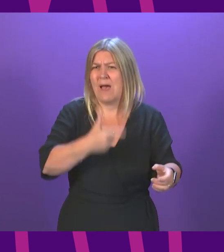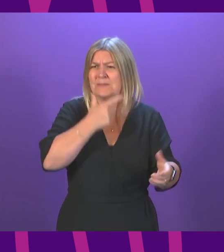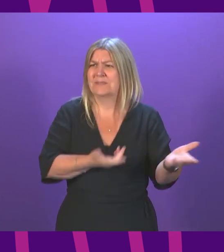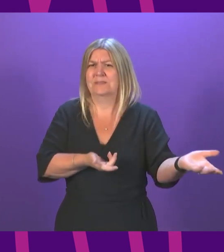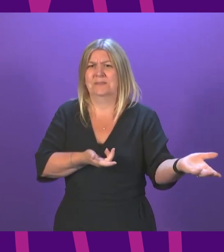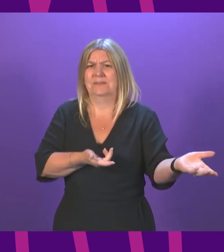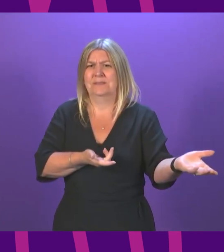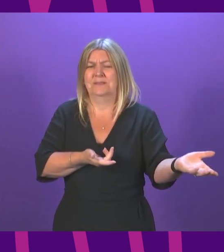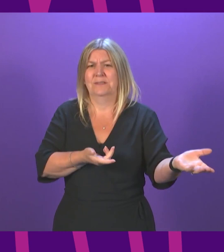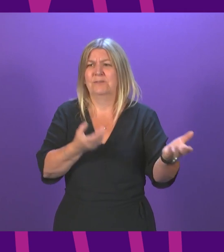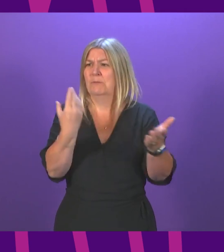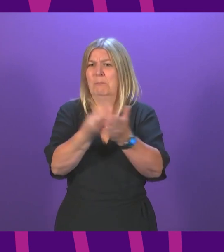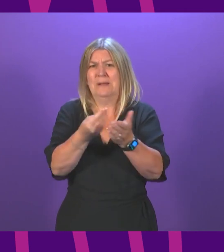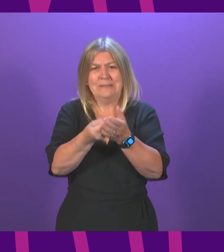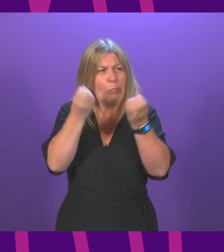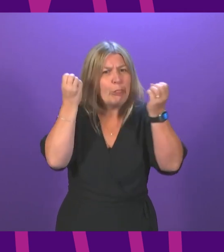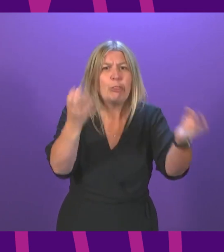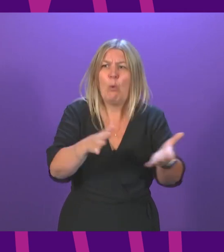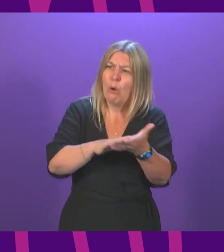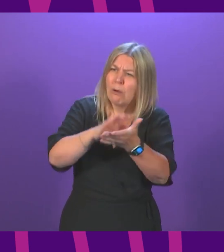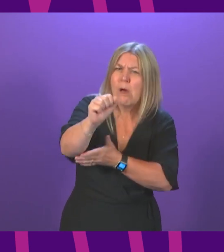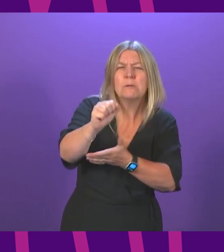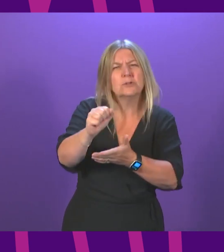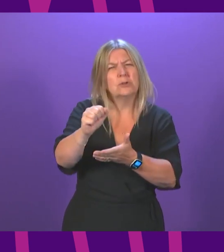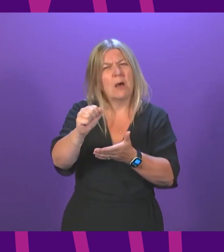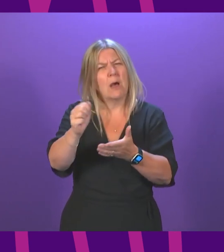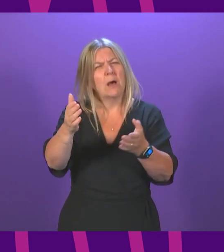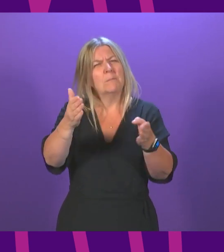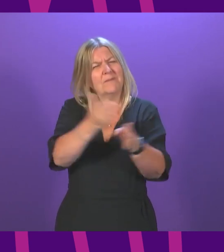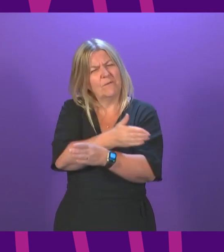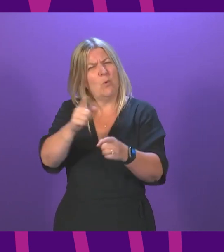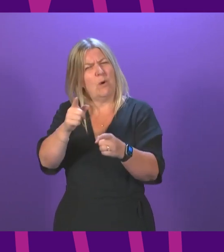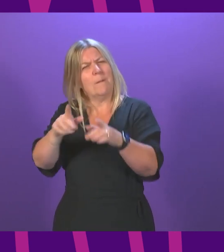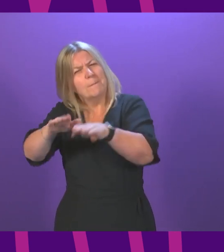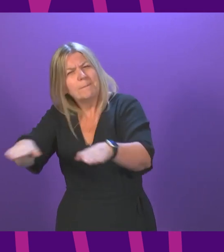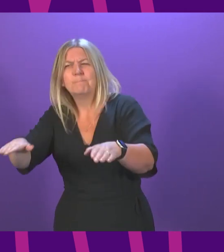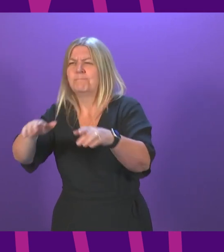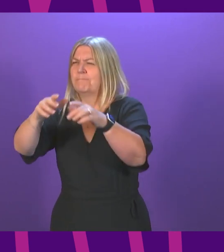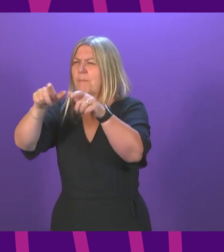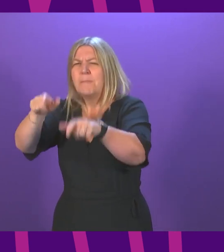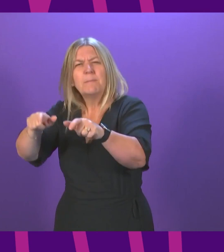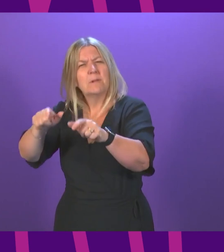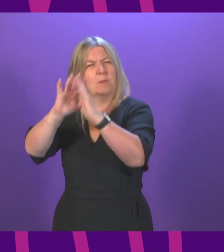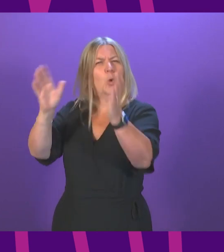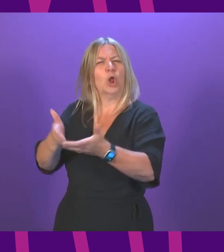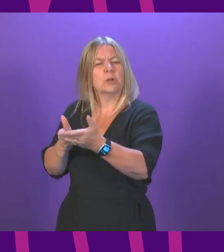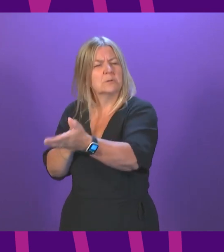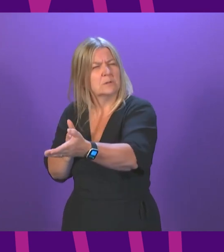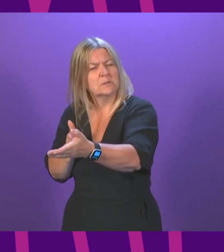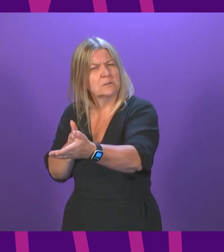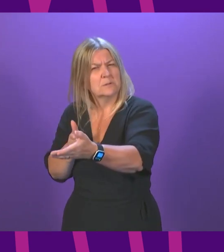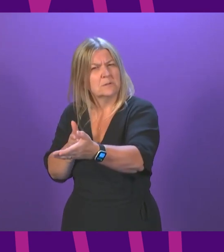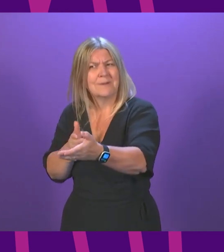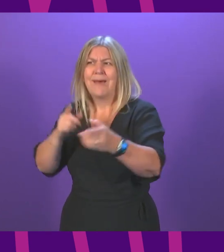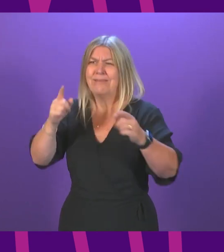disposable throwaway culture ahead of the needs of people and planet. It is shocking that a company of this size would rather